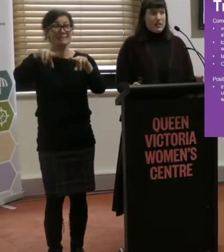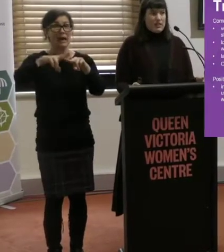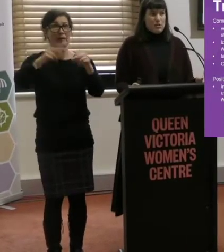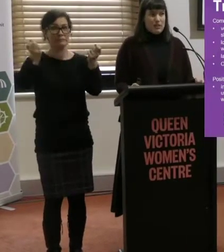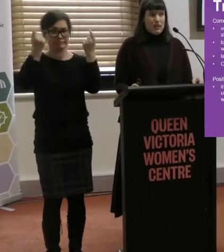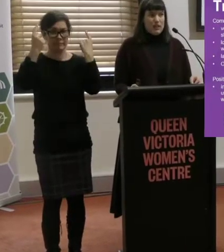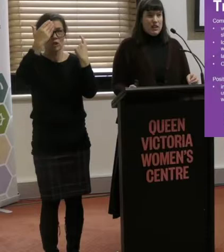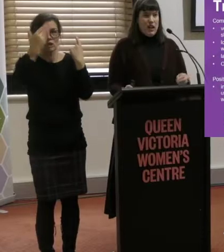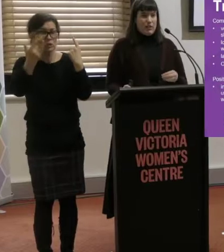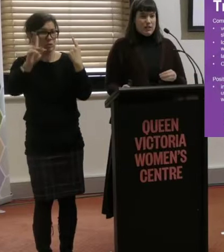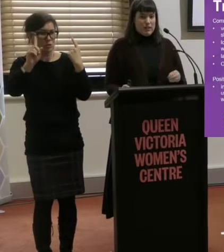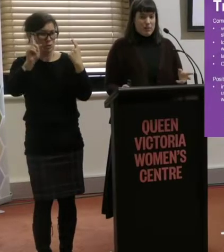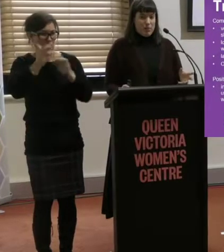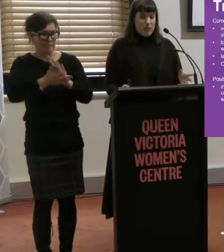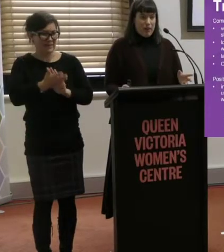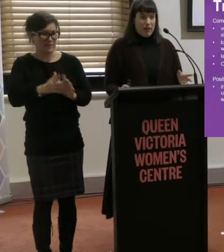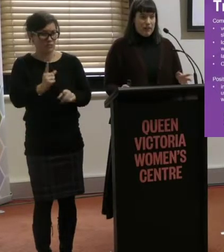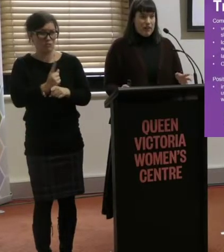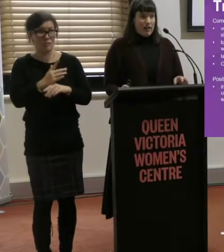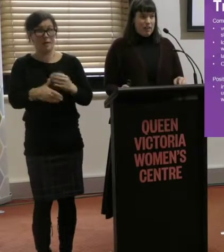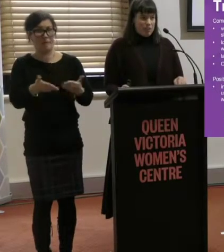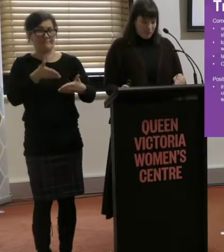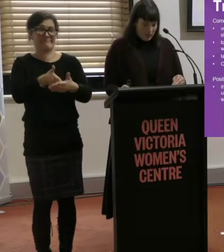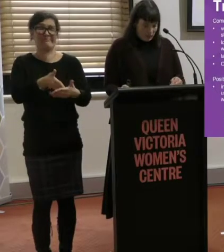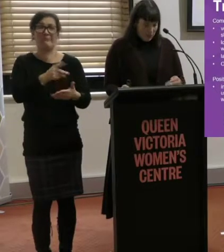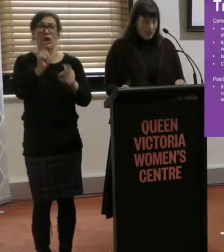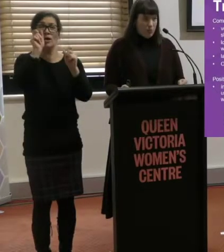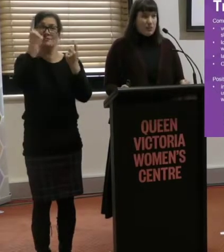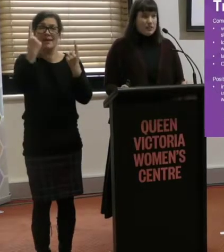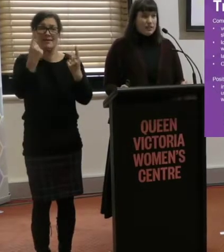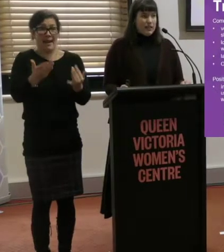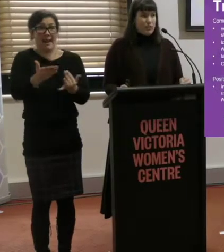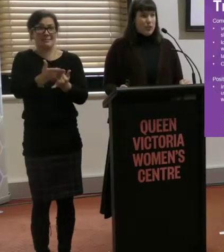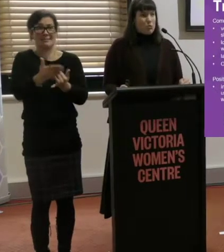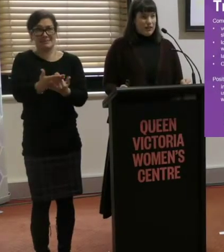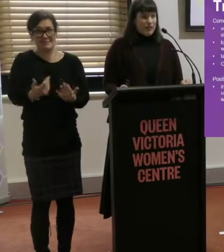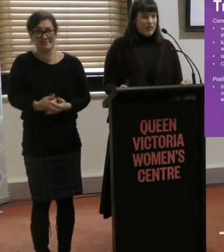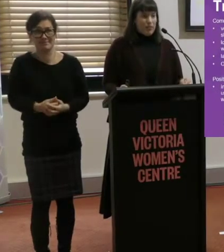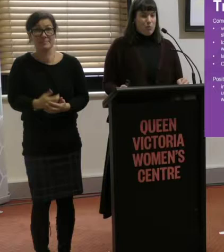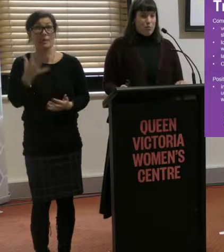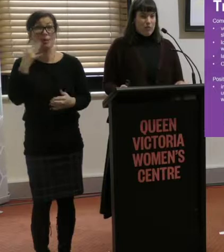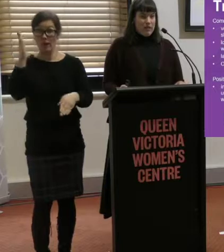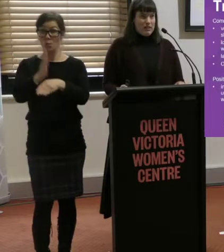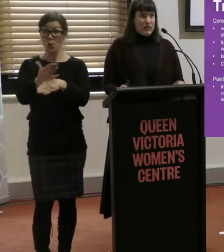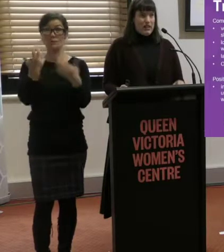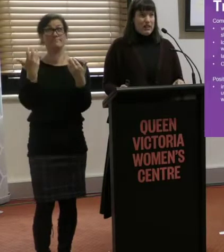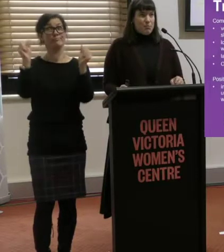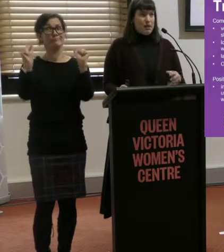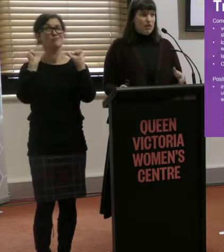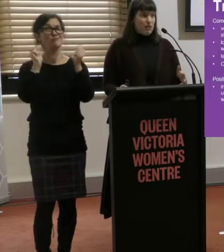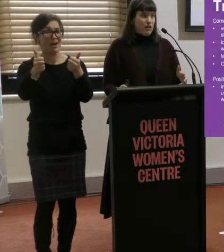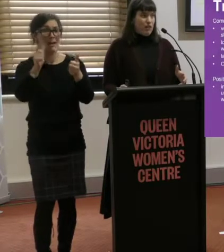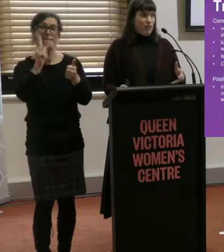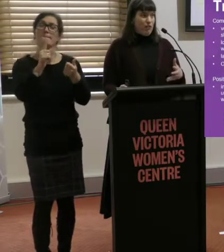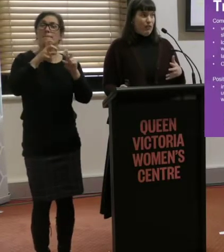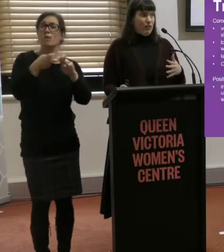didn't understand accessibility. So that's a major barrier. When it works, it works well. The problem is that there's...